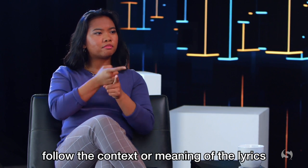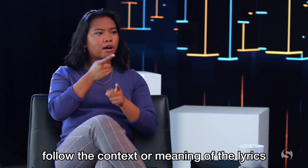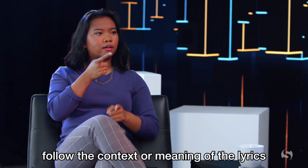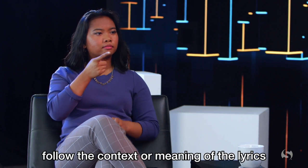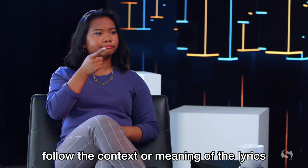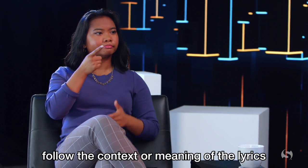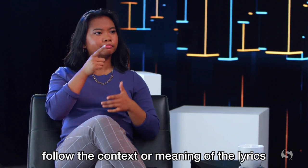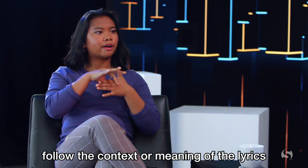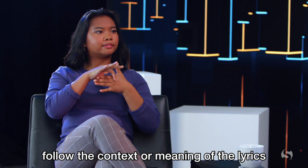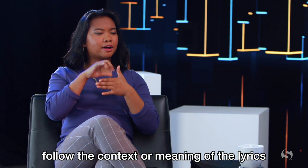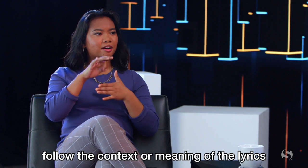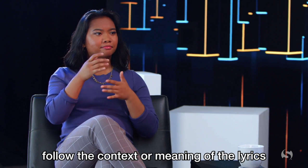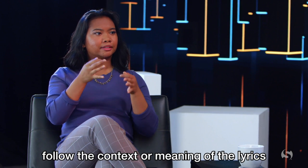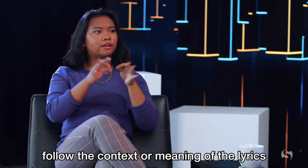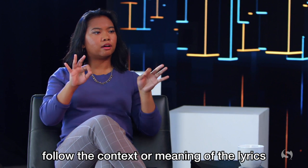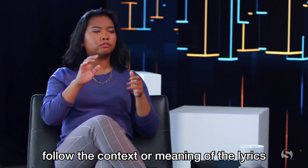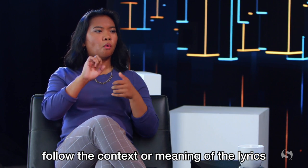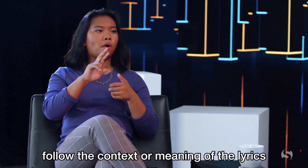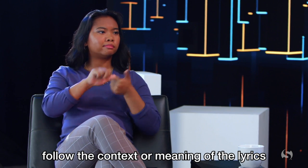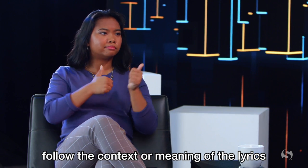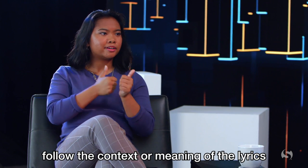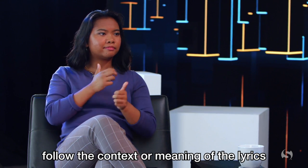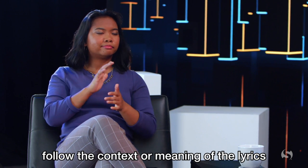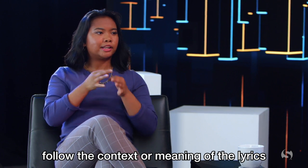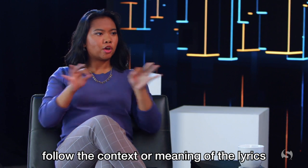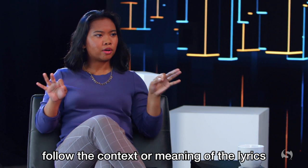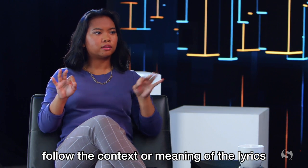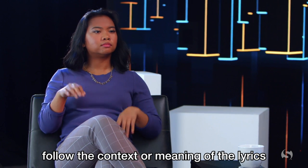the context or meaning of the lyrics, making it hard for the viewer to understand.